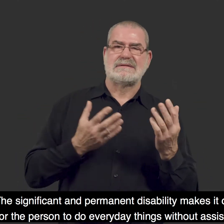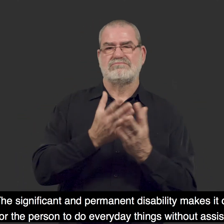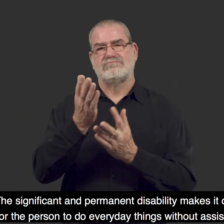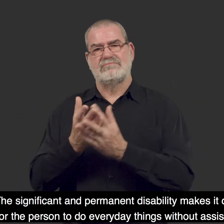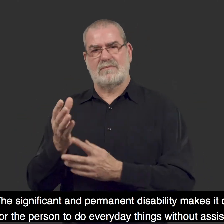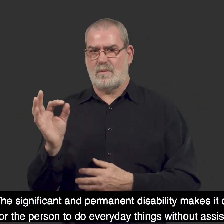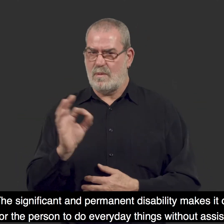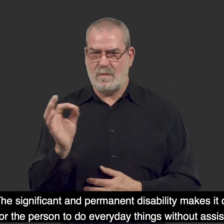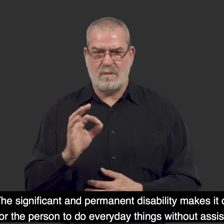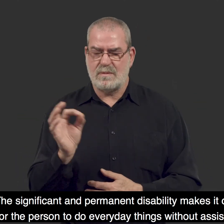without assistance.